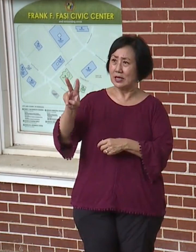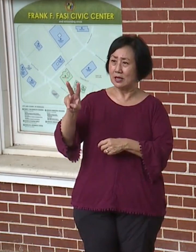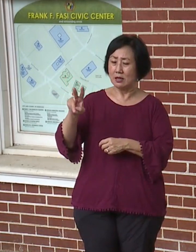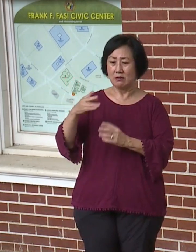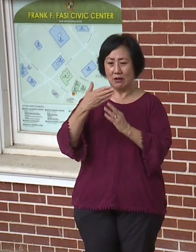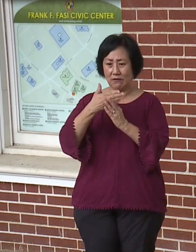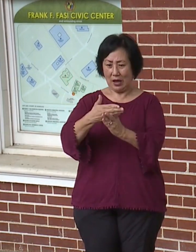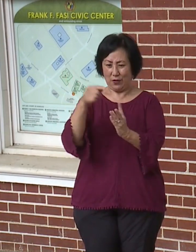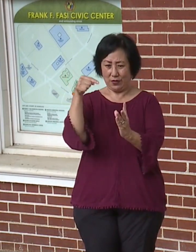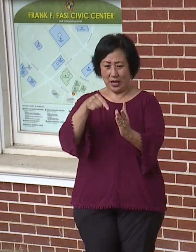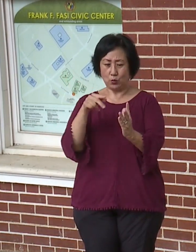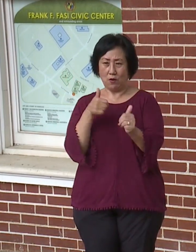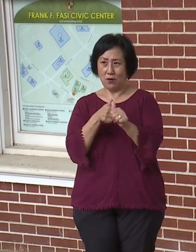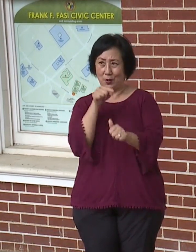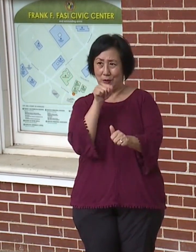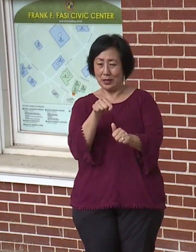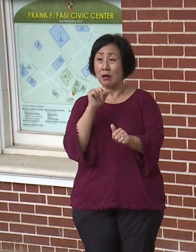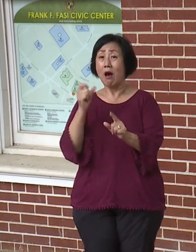address we will mail to.